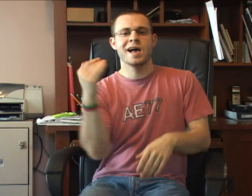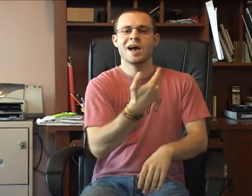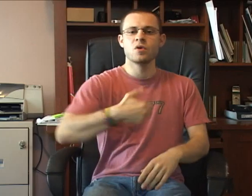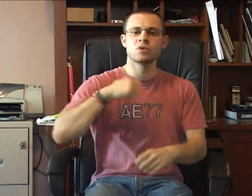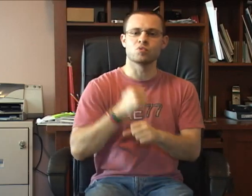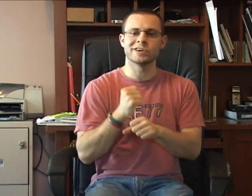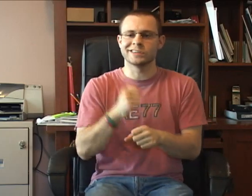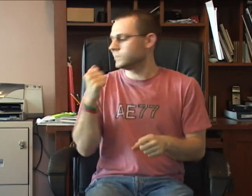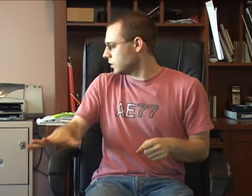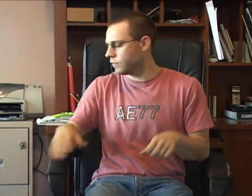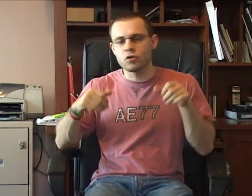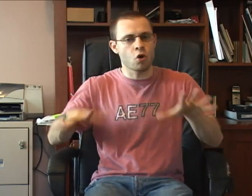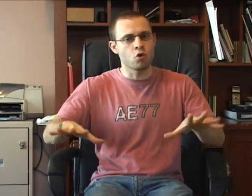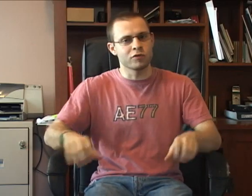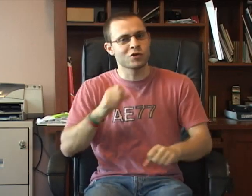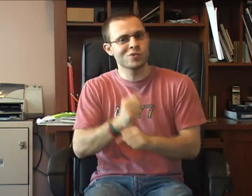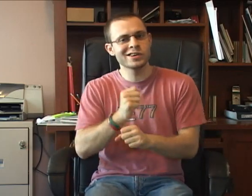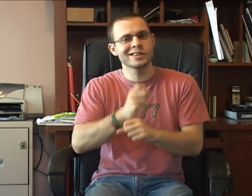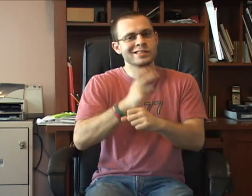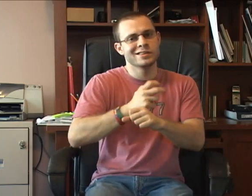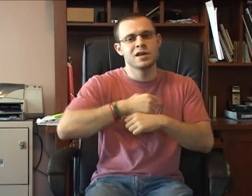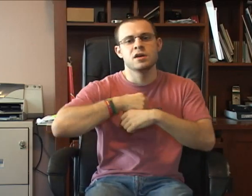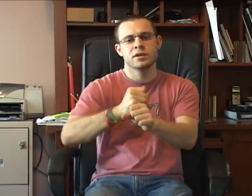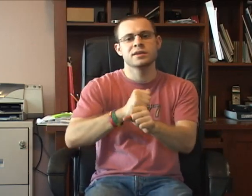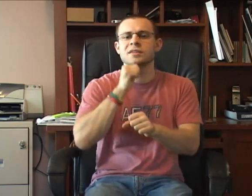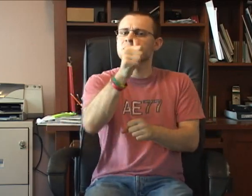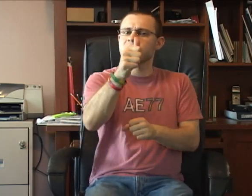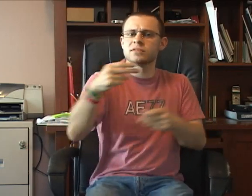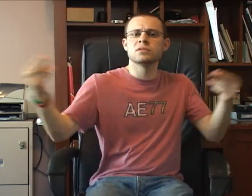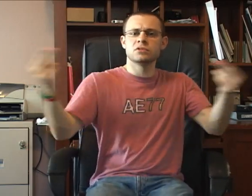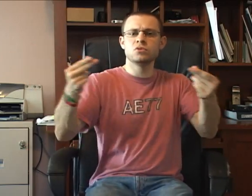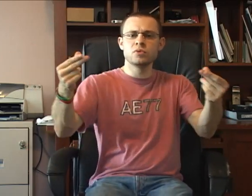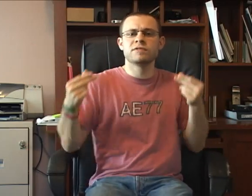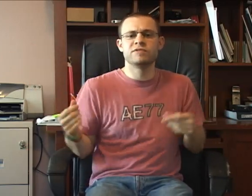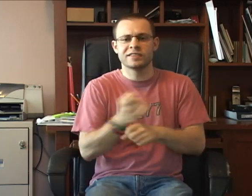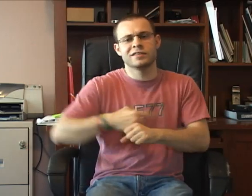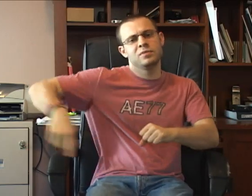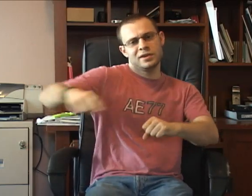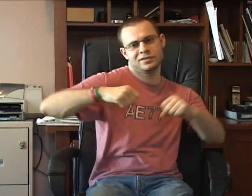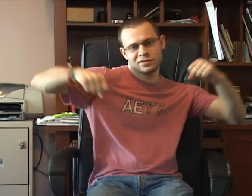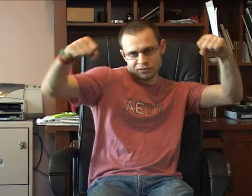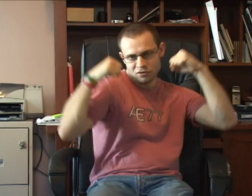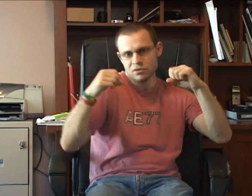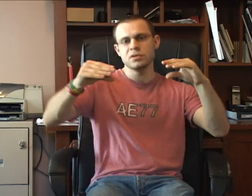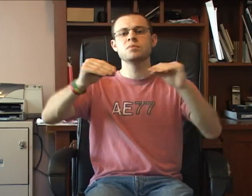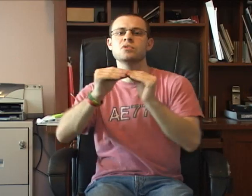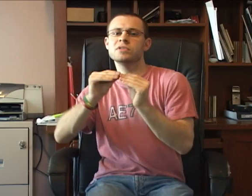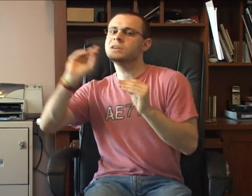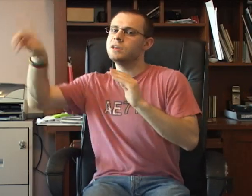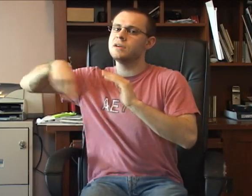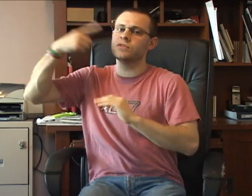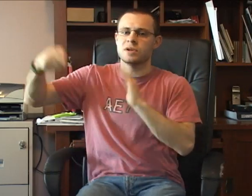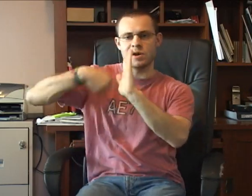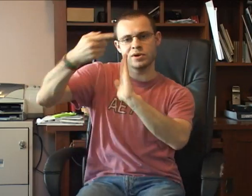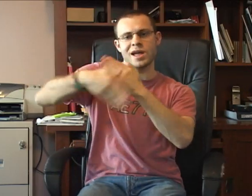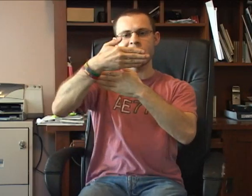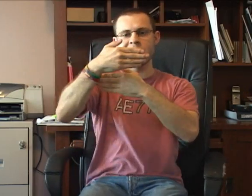Our work is never over It has to make us stronger All that we've ever done